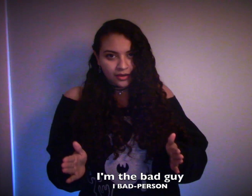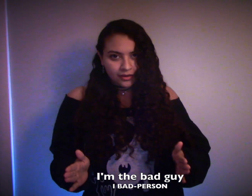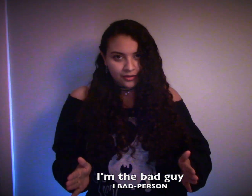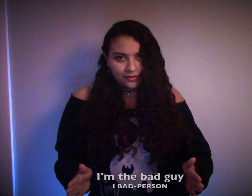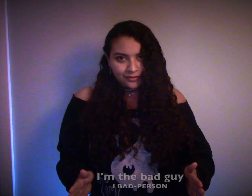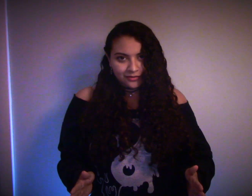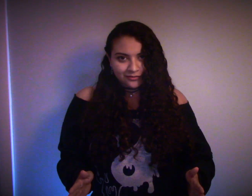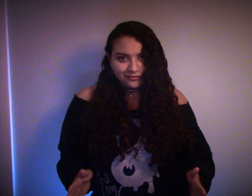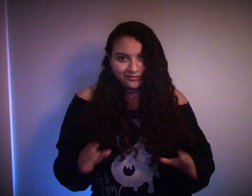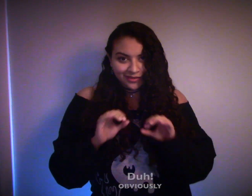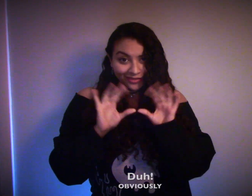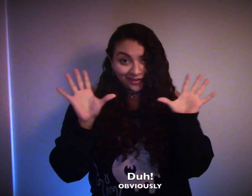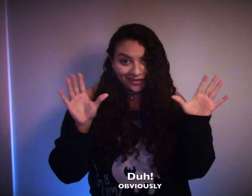Duh